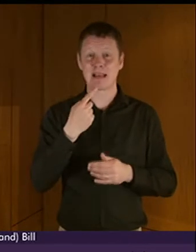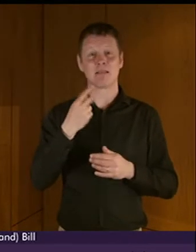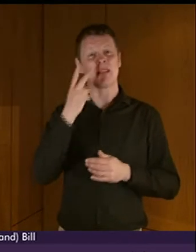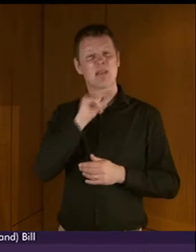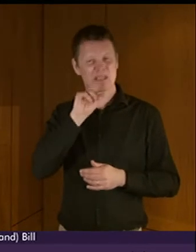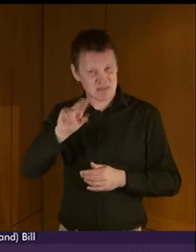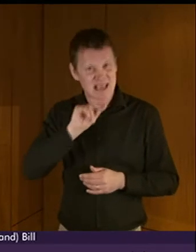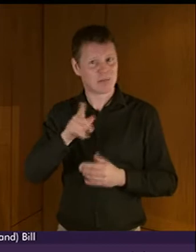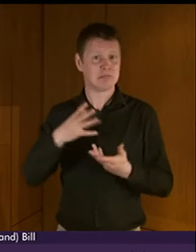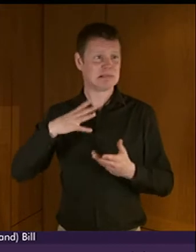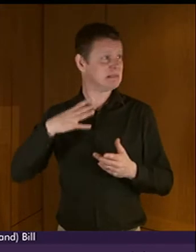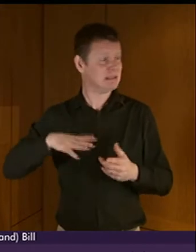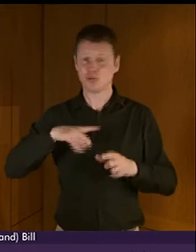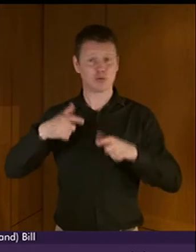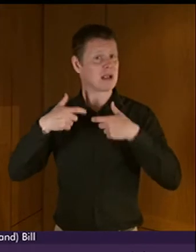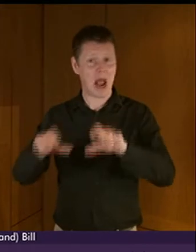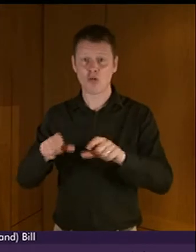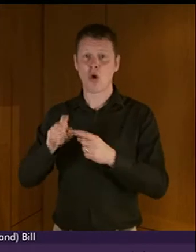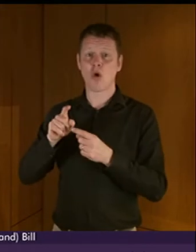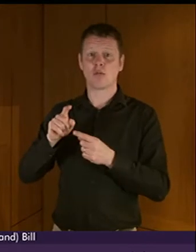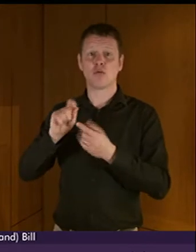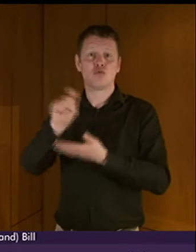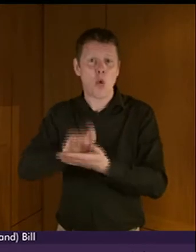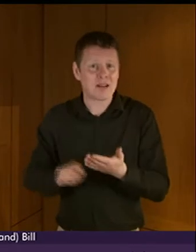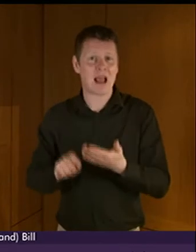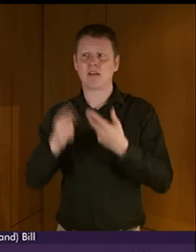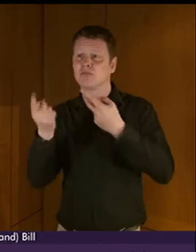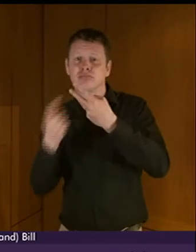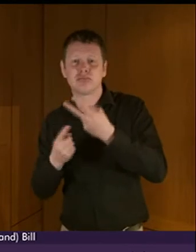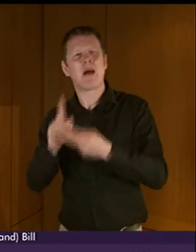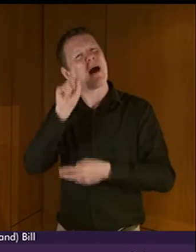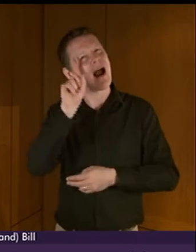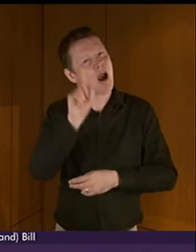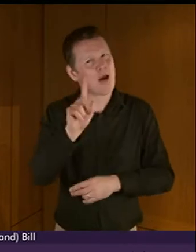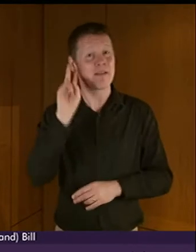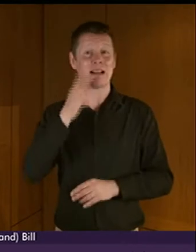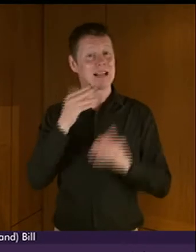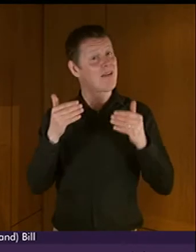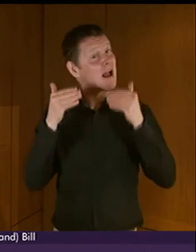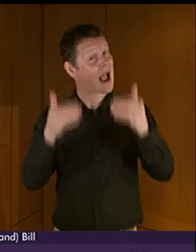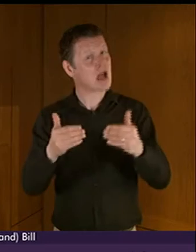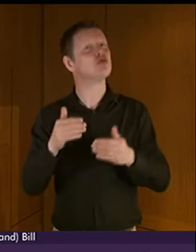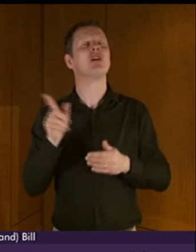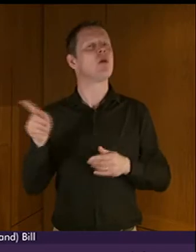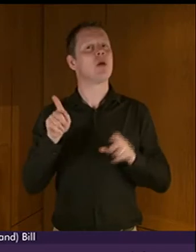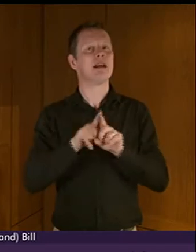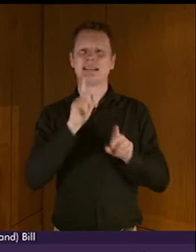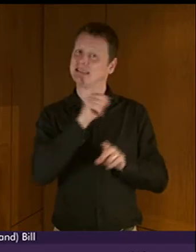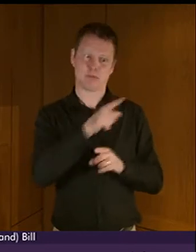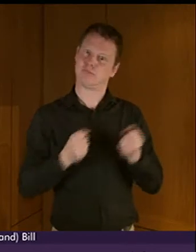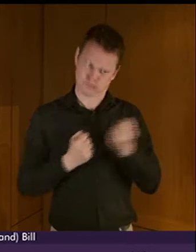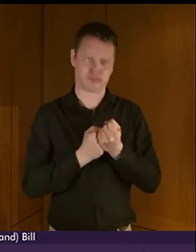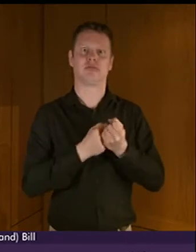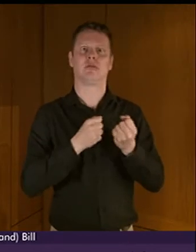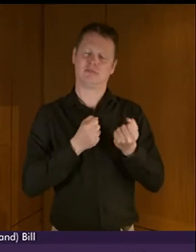to train and recruit skilled note-takers. However, Deaf Action are also supportive of this bill,